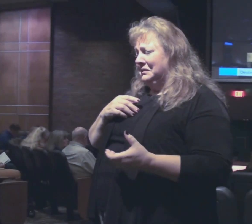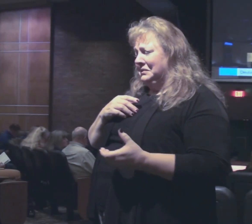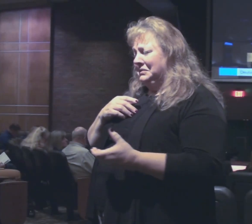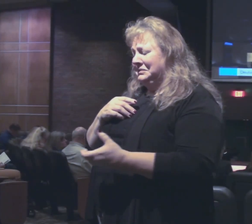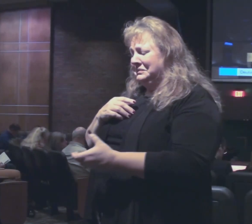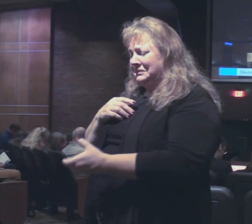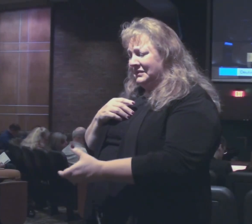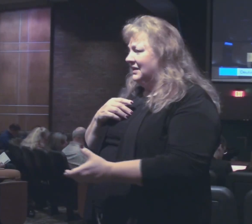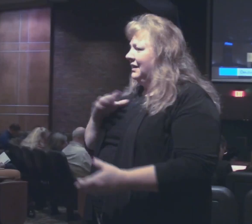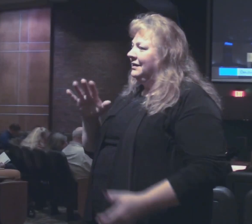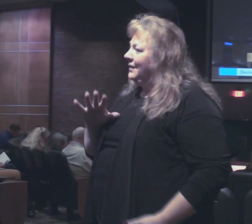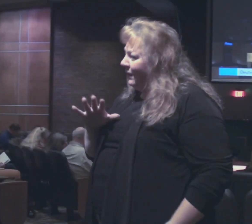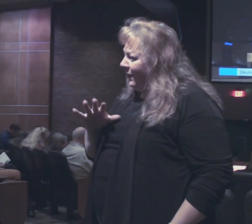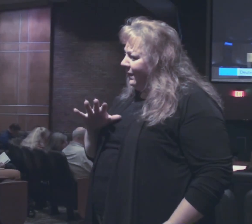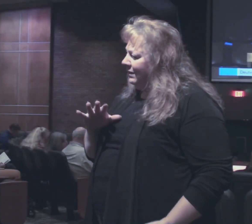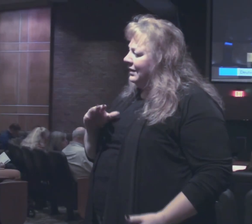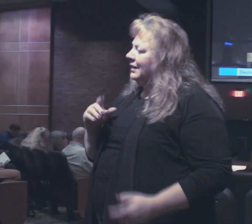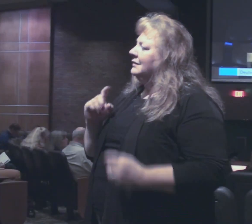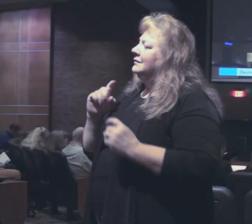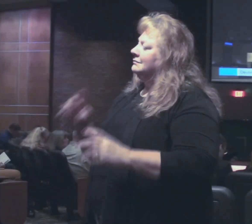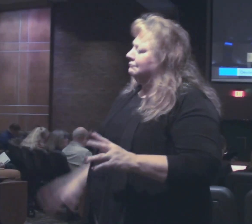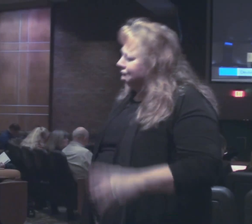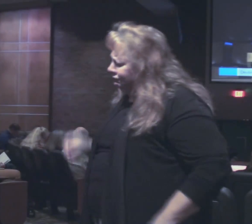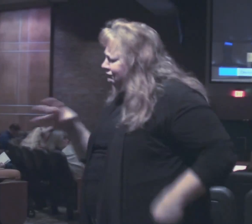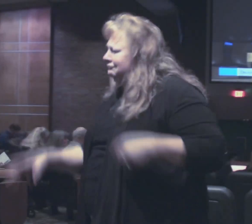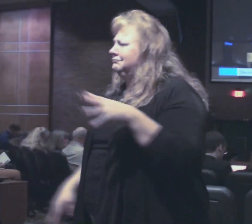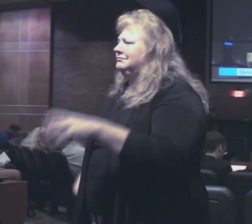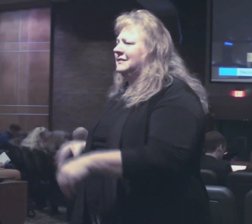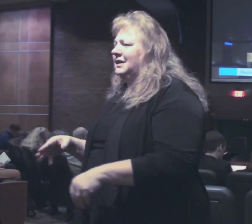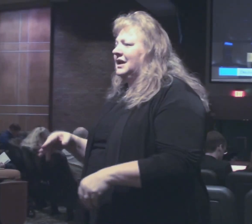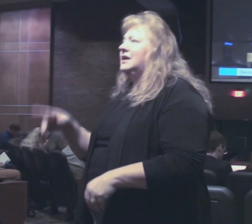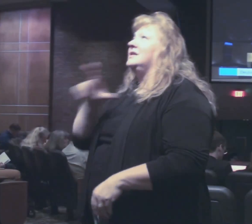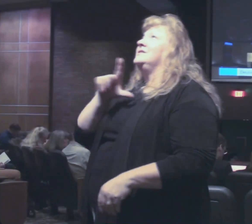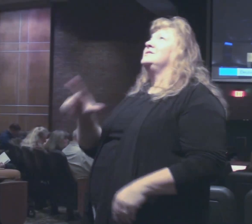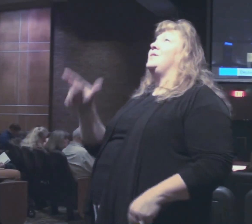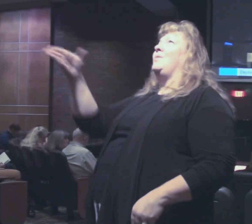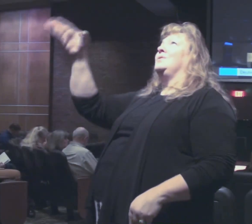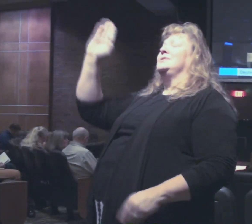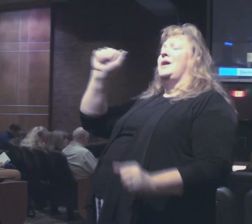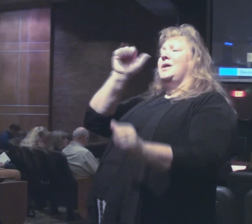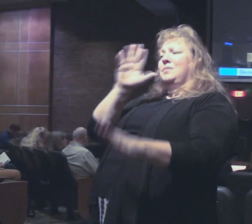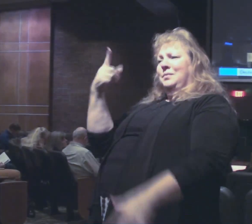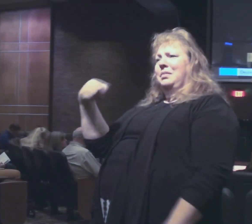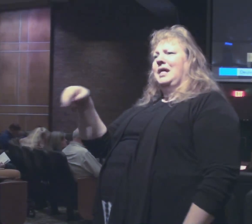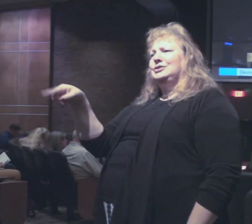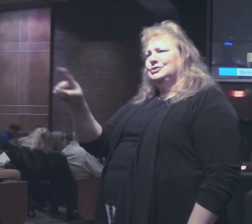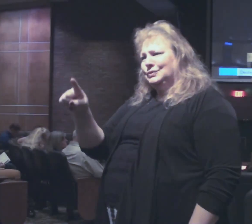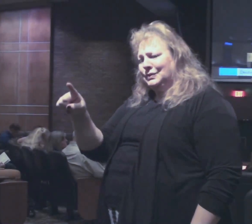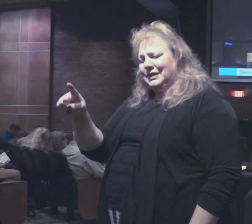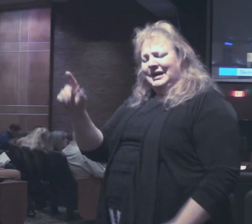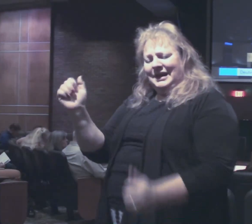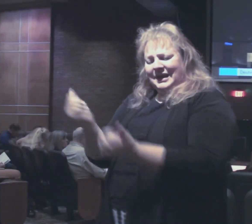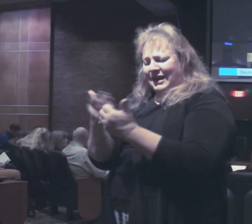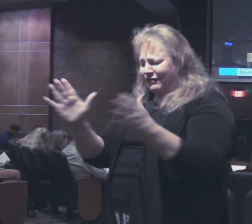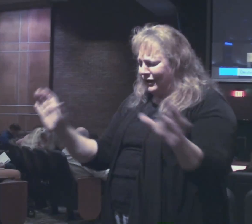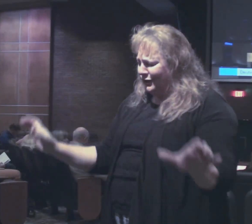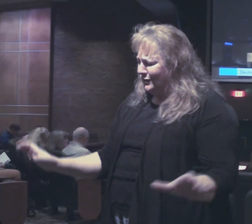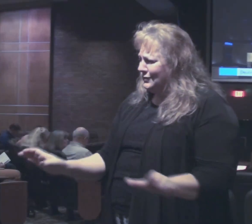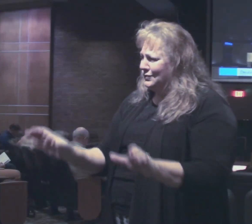shall not be grieved when you give it to him because for this thing the Lord your God will bless you in all your work and all your